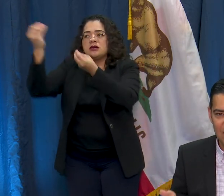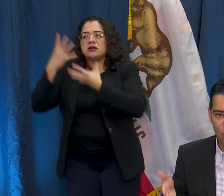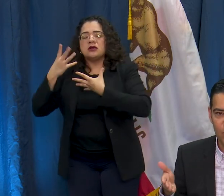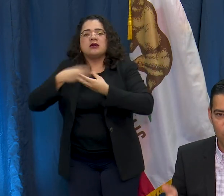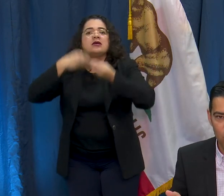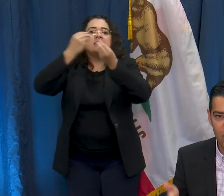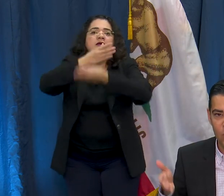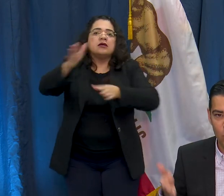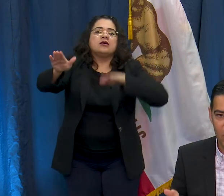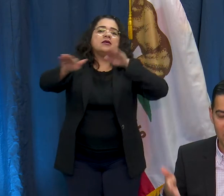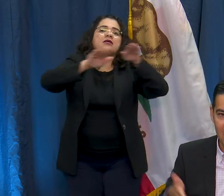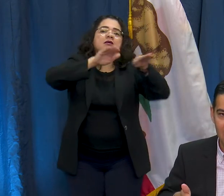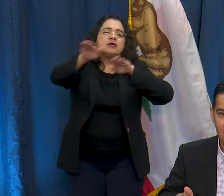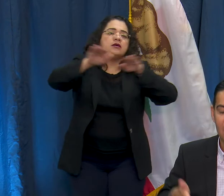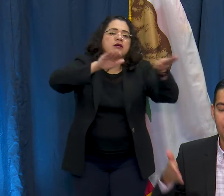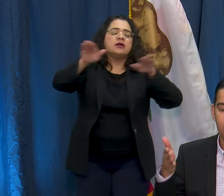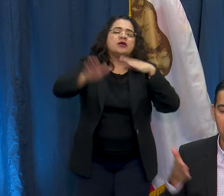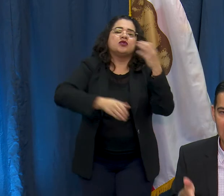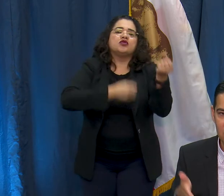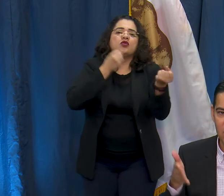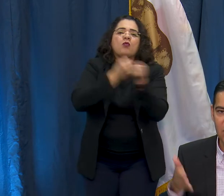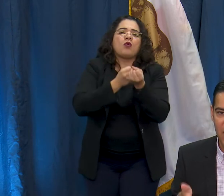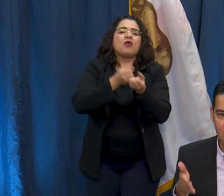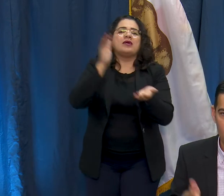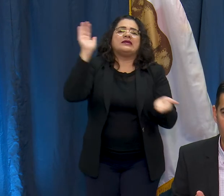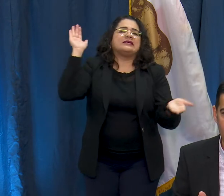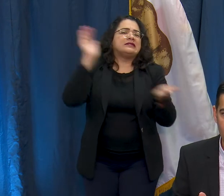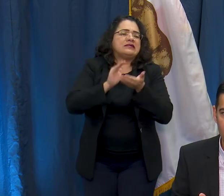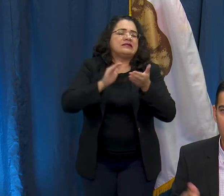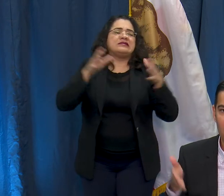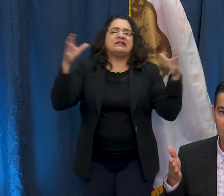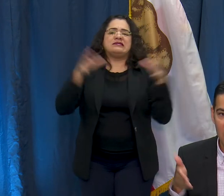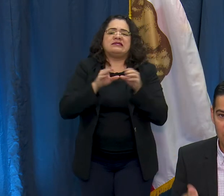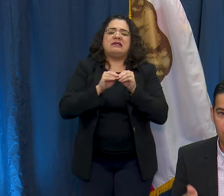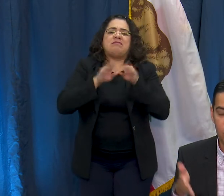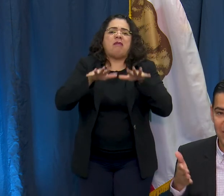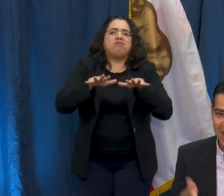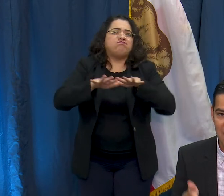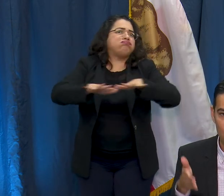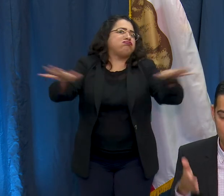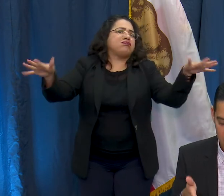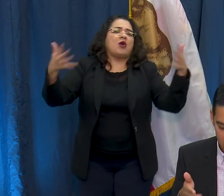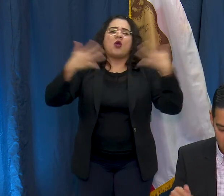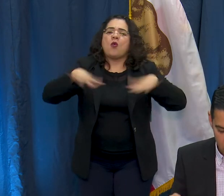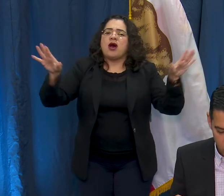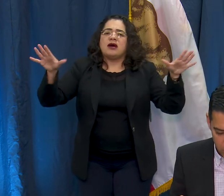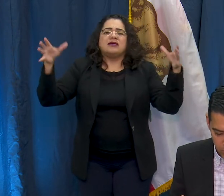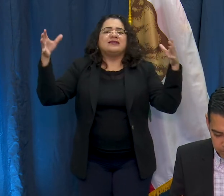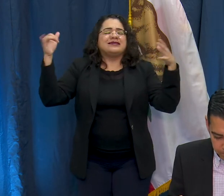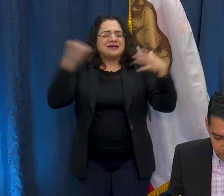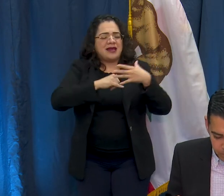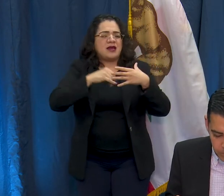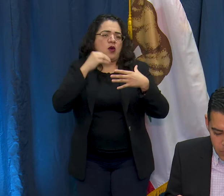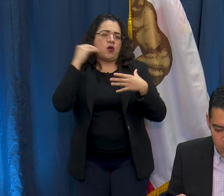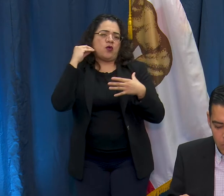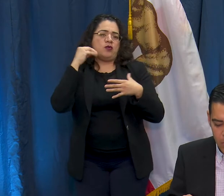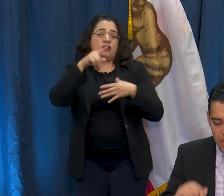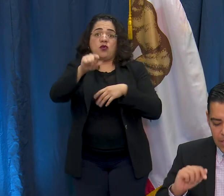they need our support in the weeks ahead. Please stay at home if you can and you're not an essential worker.